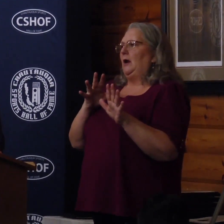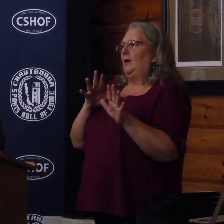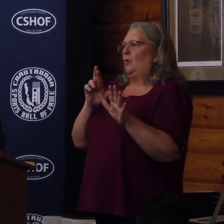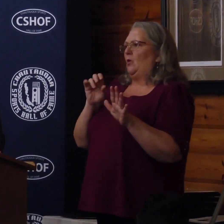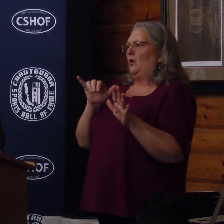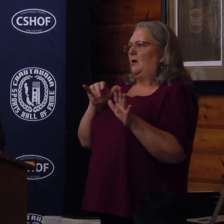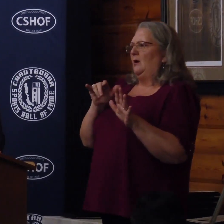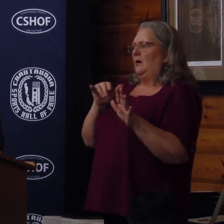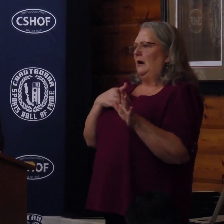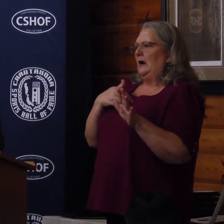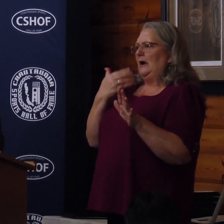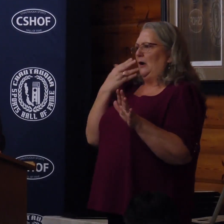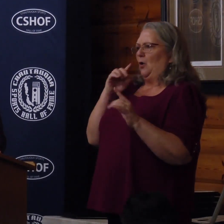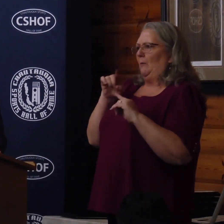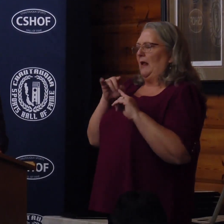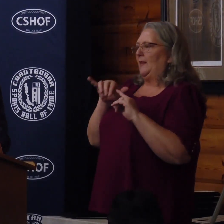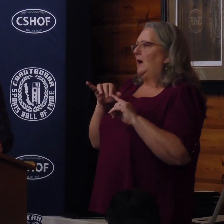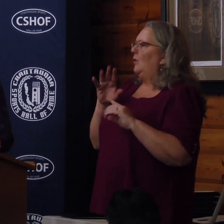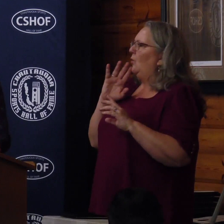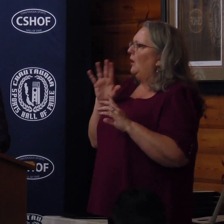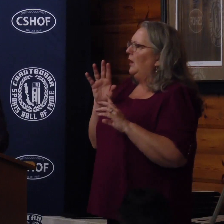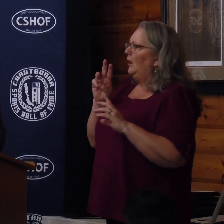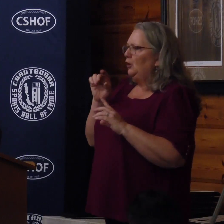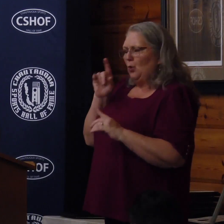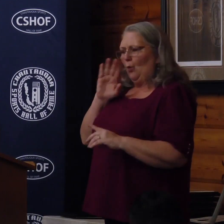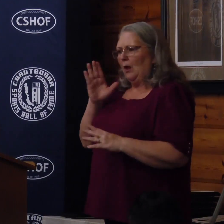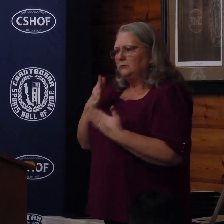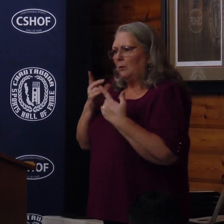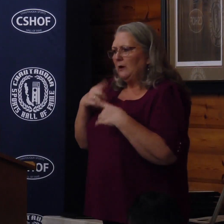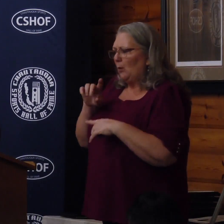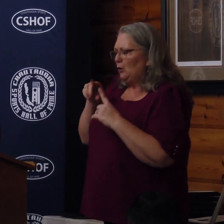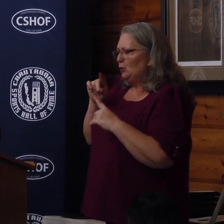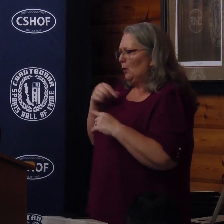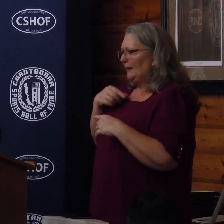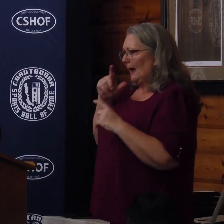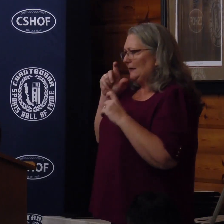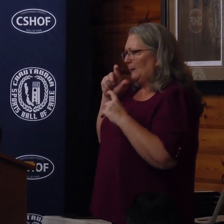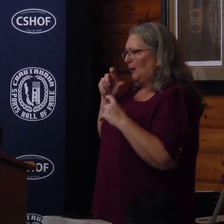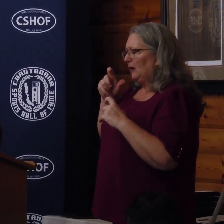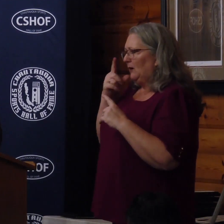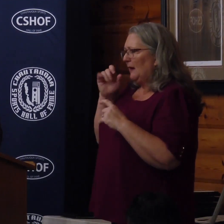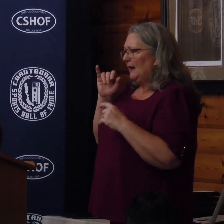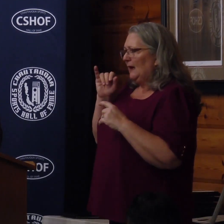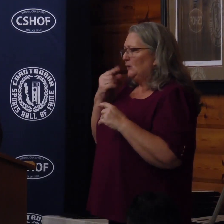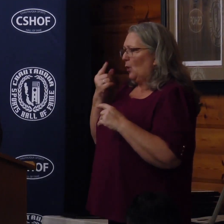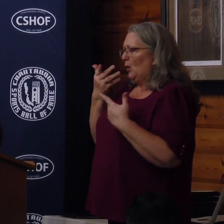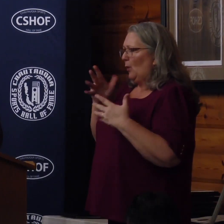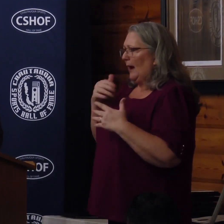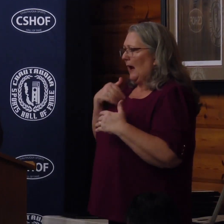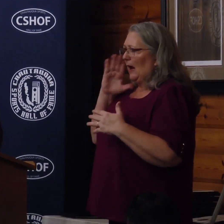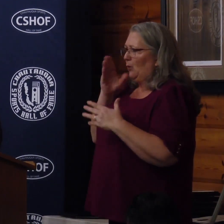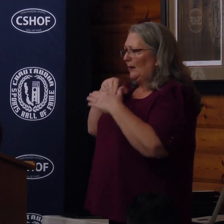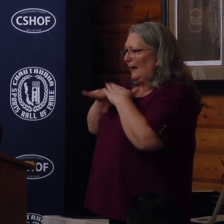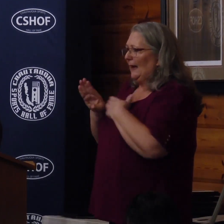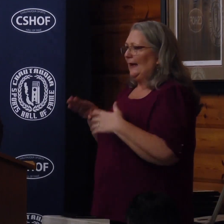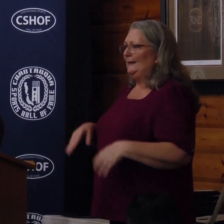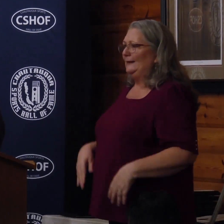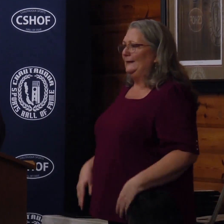minute. I don't know about that. He goes, well, you will someday, and when you do, can I take your picture? Because that's the only way I'm going to get in.